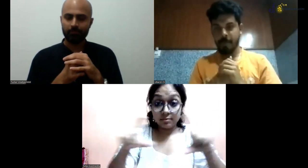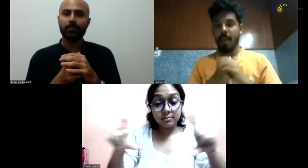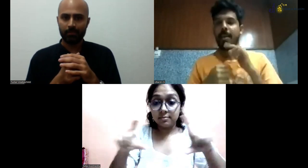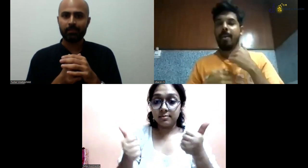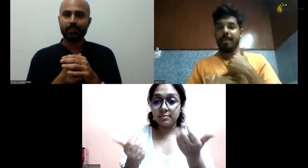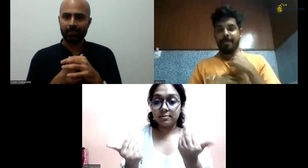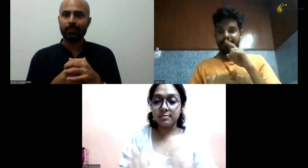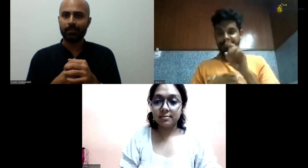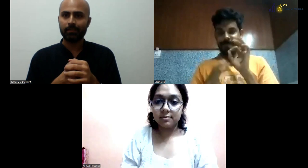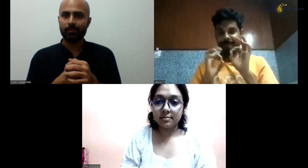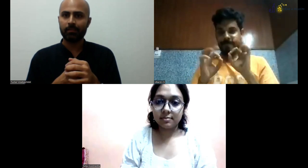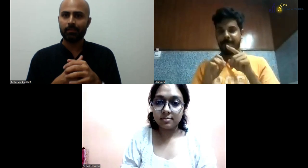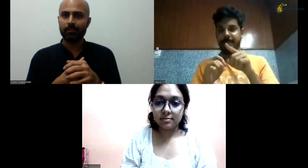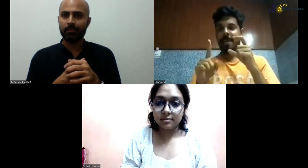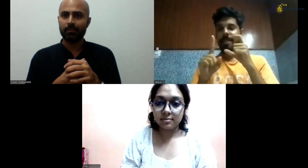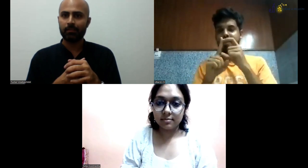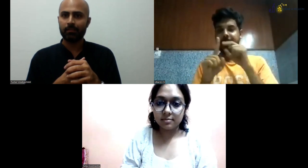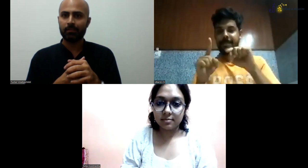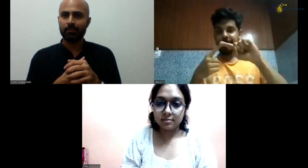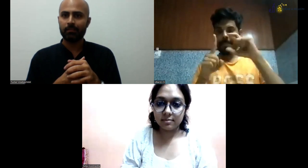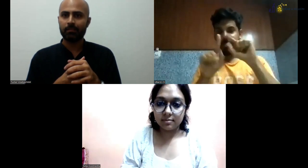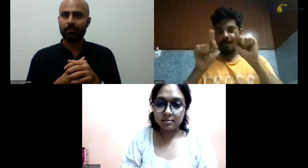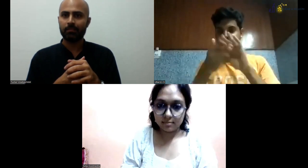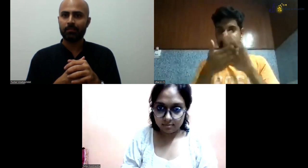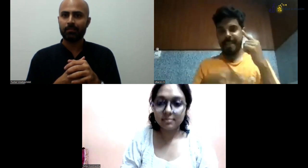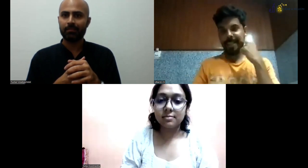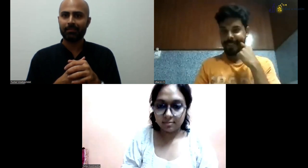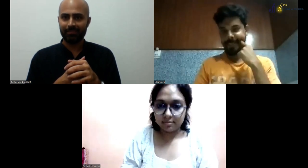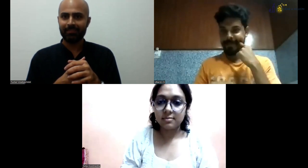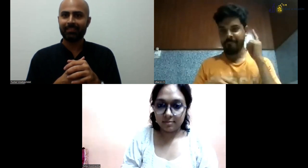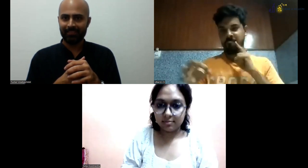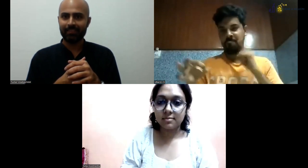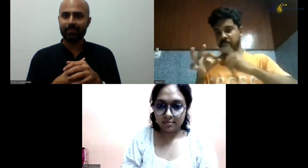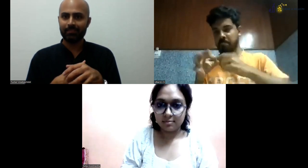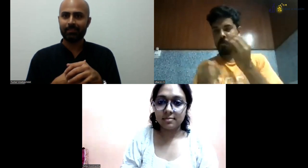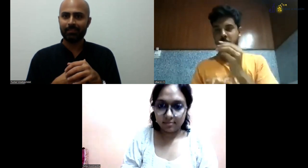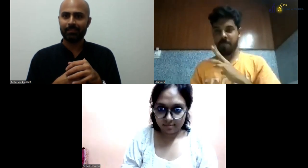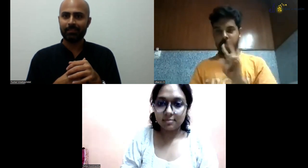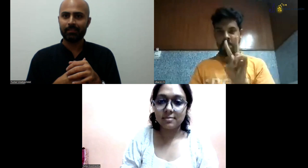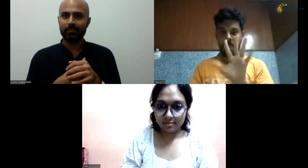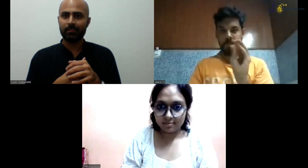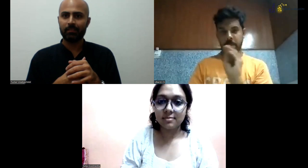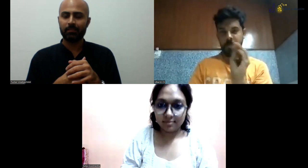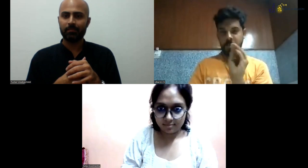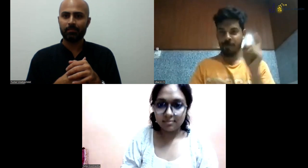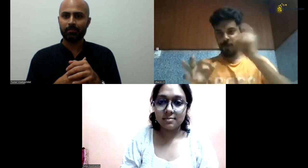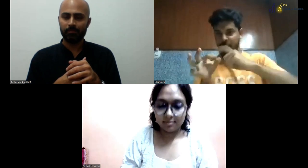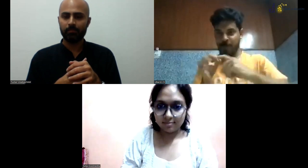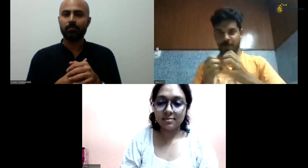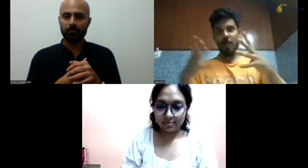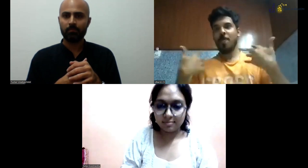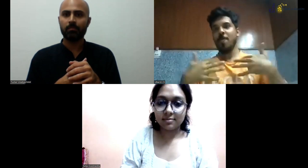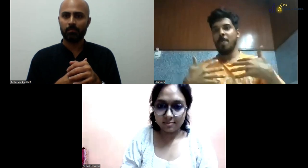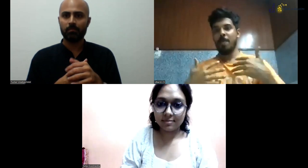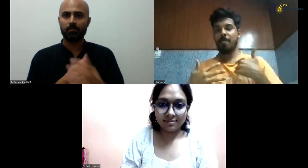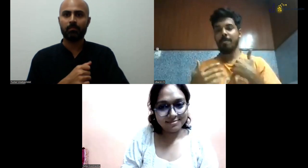I you can see me. My first question is to you. I want to talk about the DRHI course. There are a lot of deaf students. I've